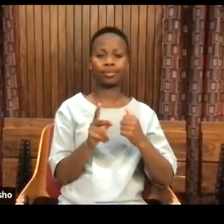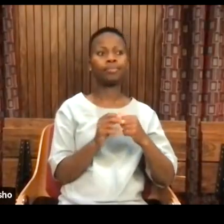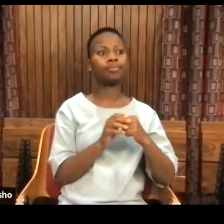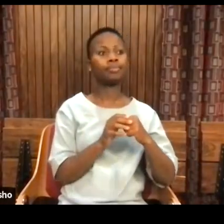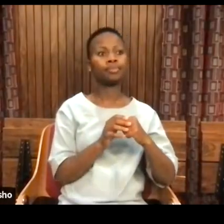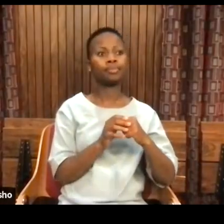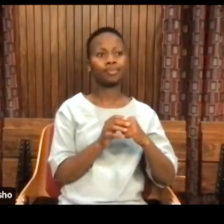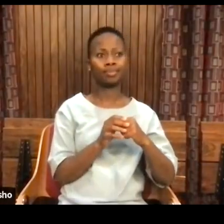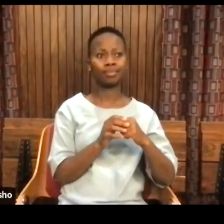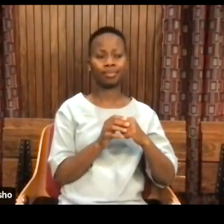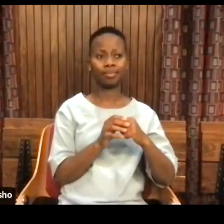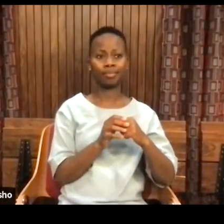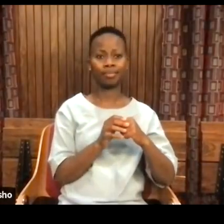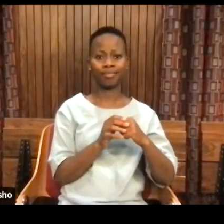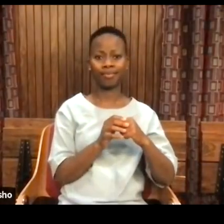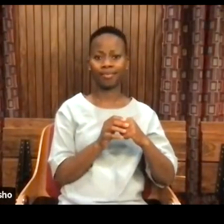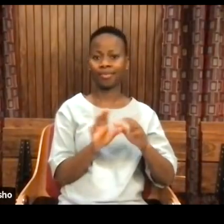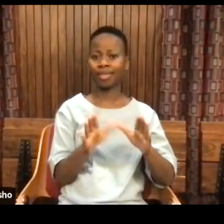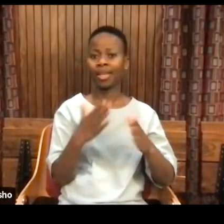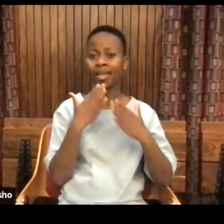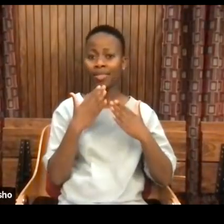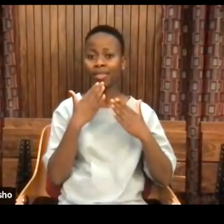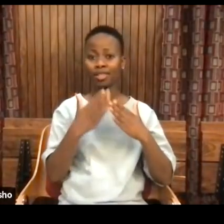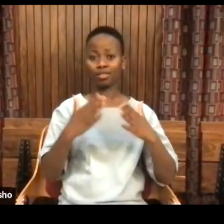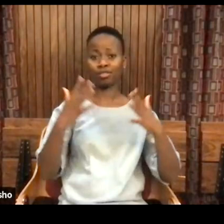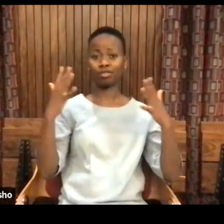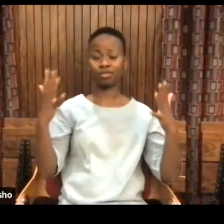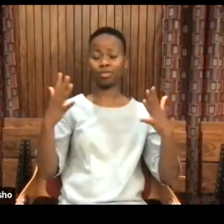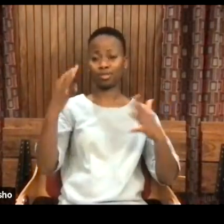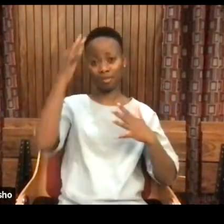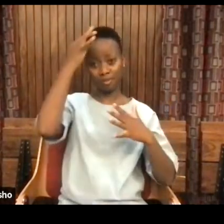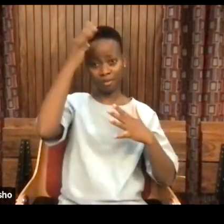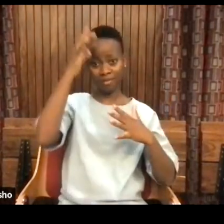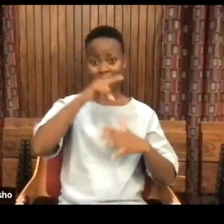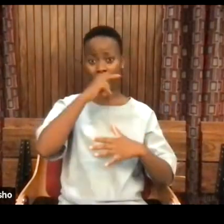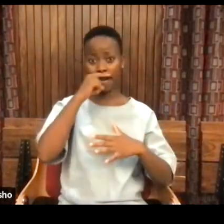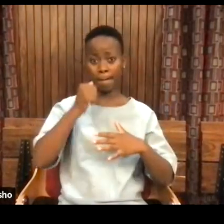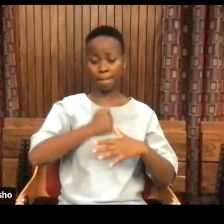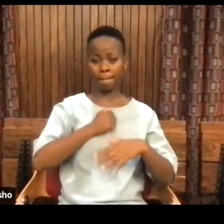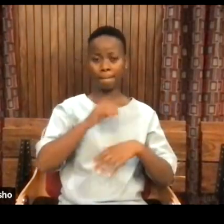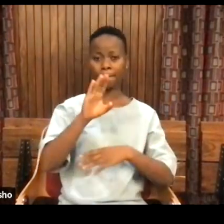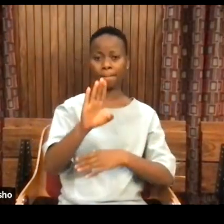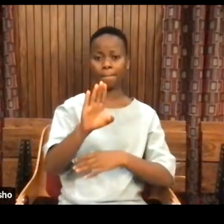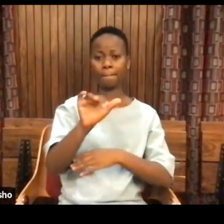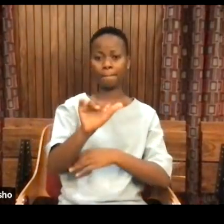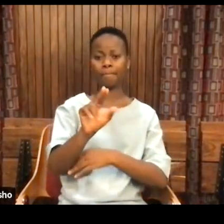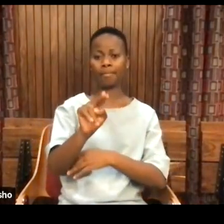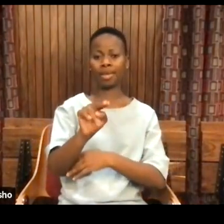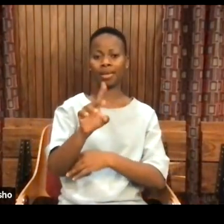Thank you. Cool. Thank you very much, Prof. My name is Bandile.